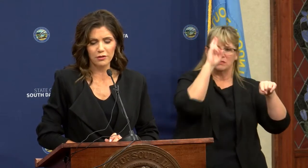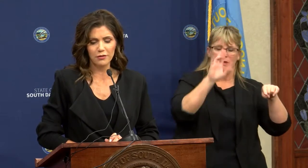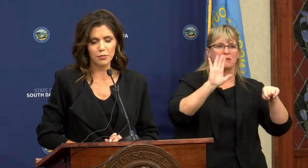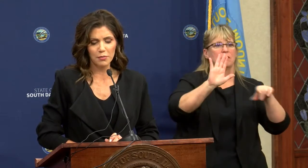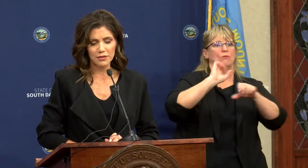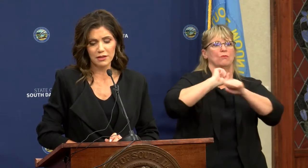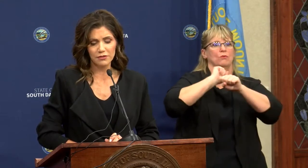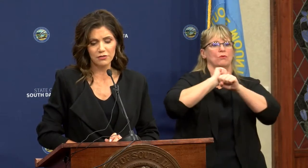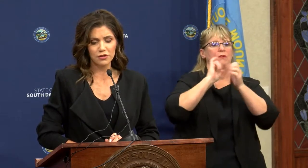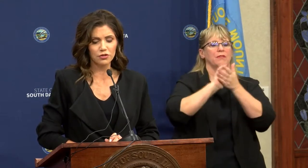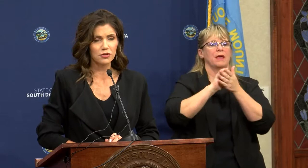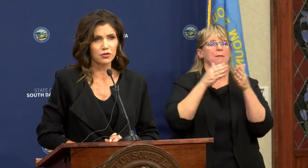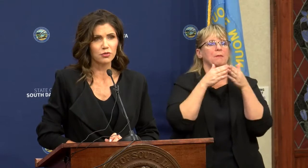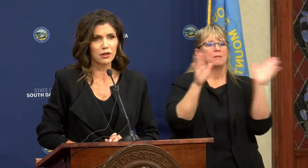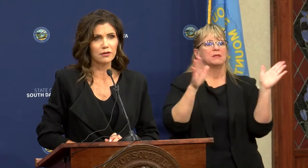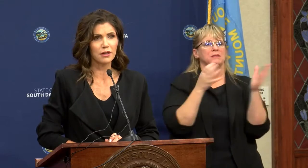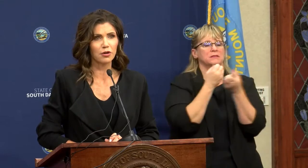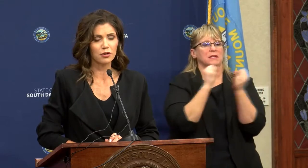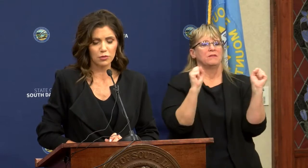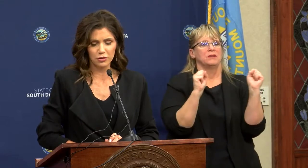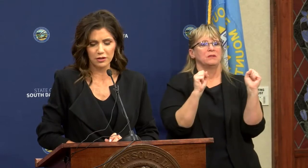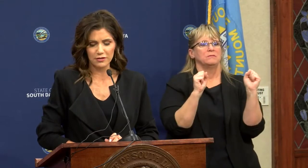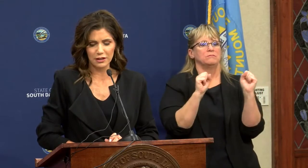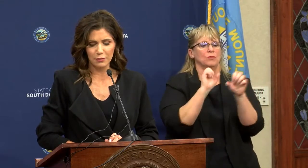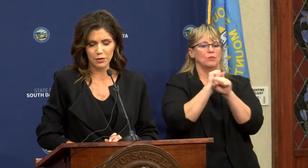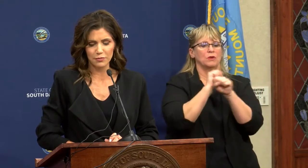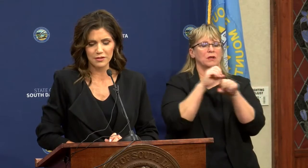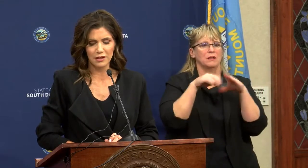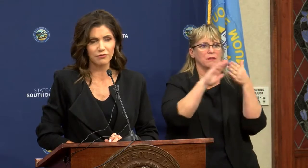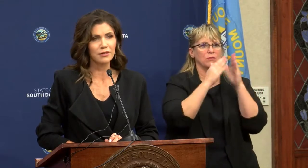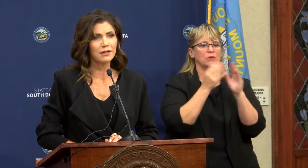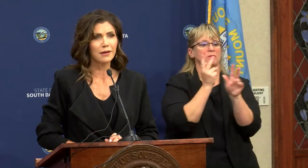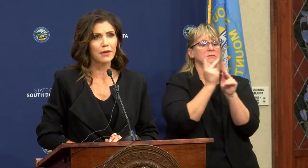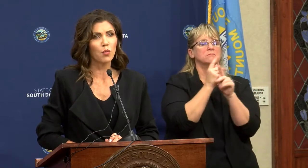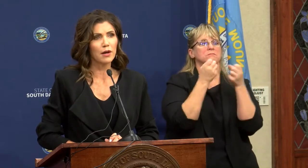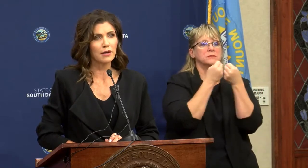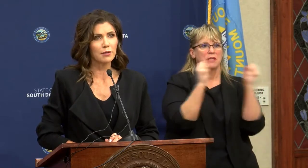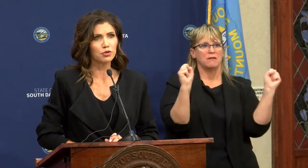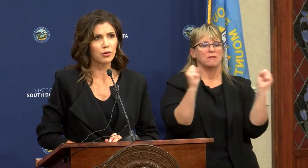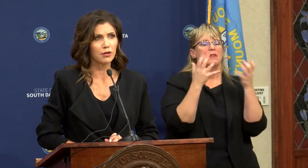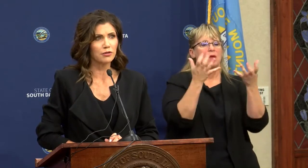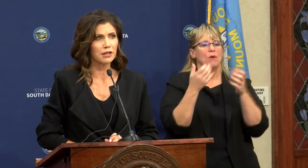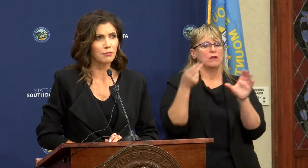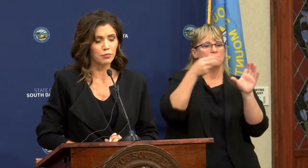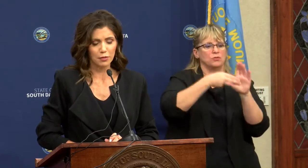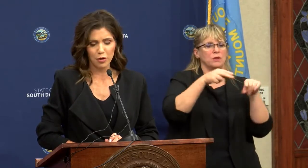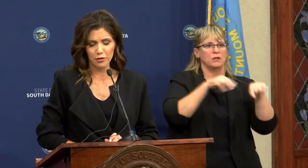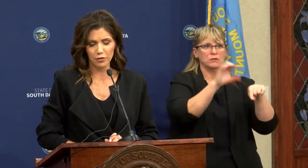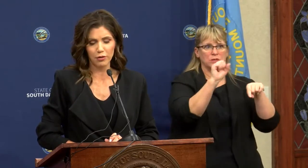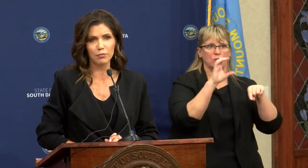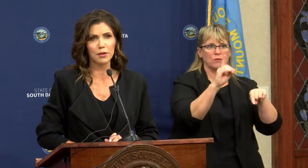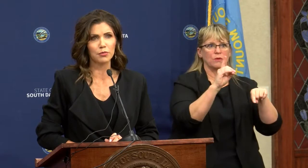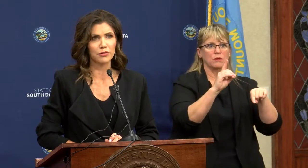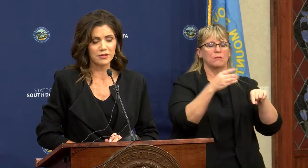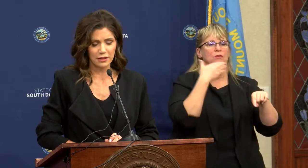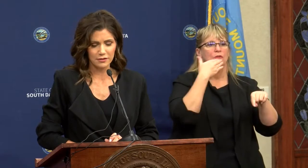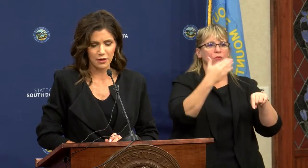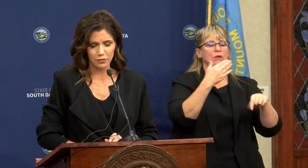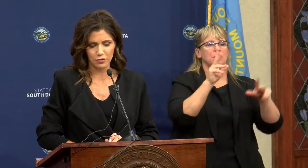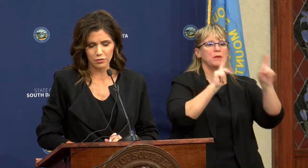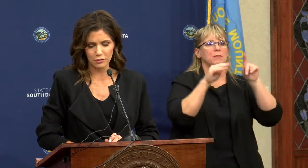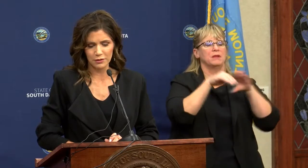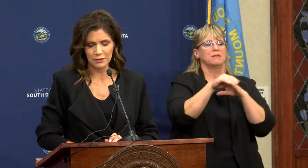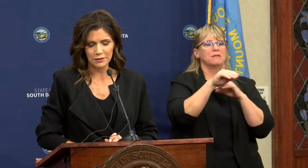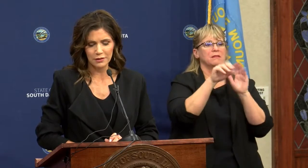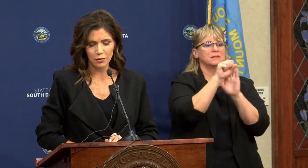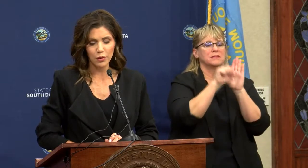work that public safety officials are doing in our communities to keep them safe and they want to come join our team and be a part of the great people in the state of